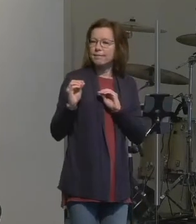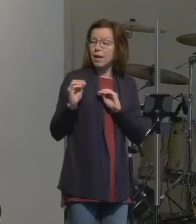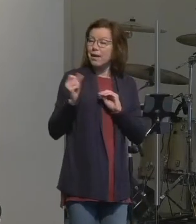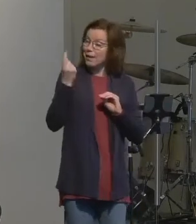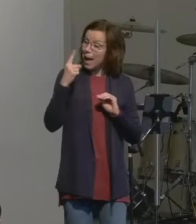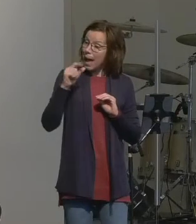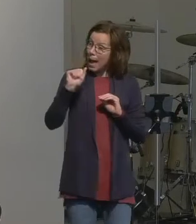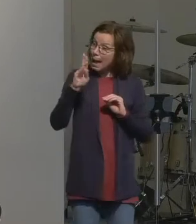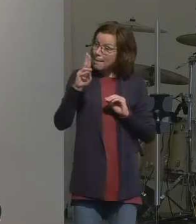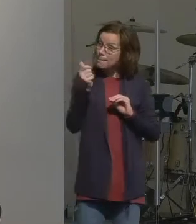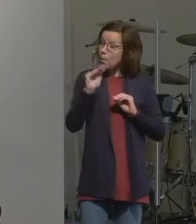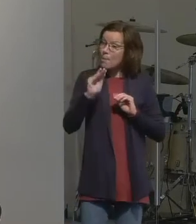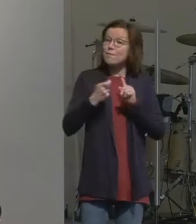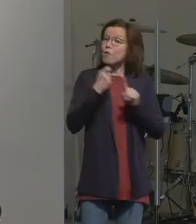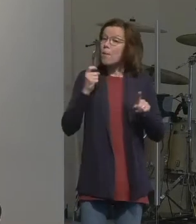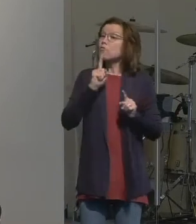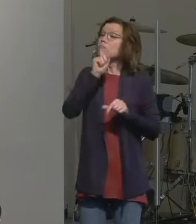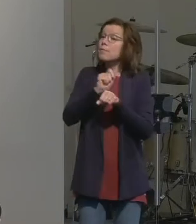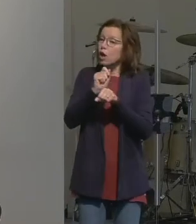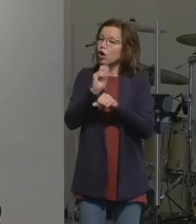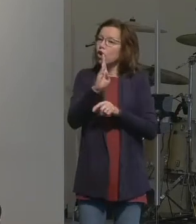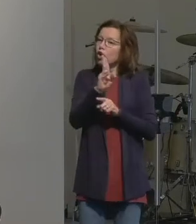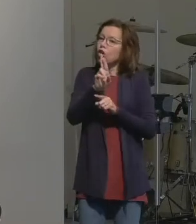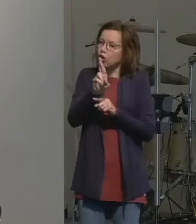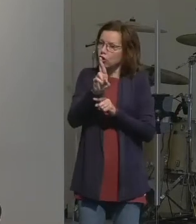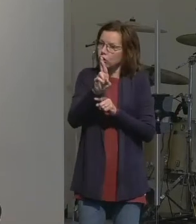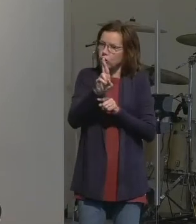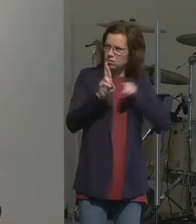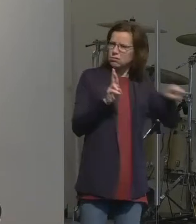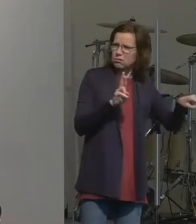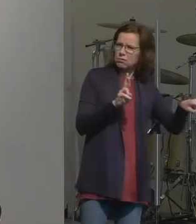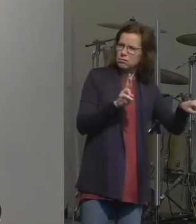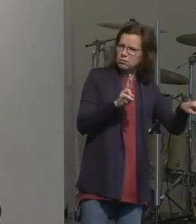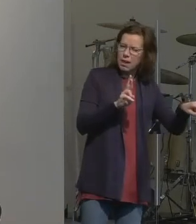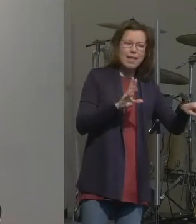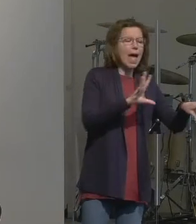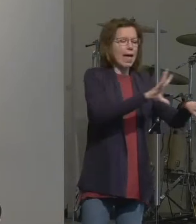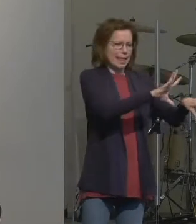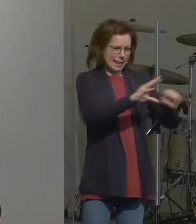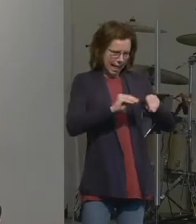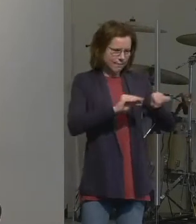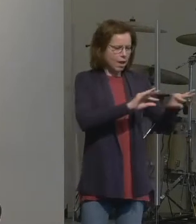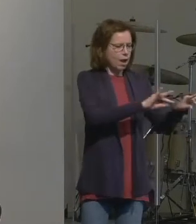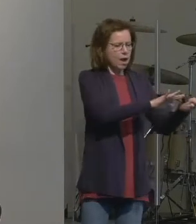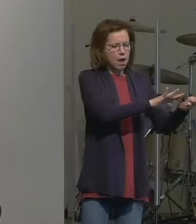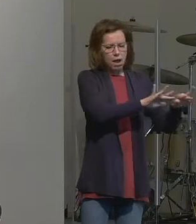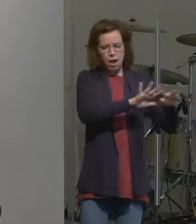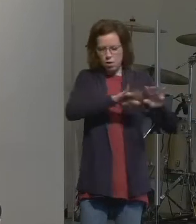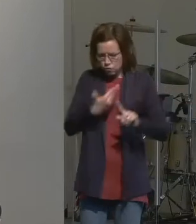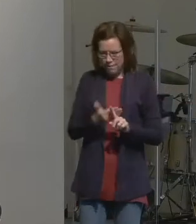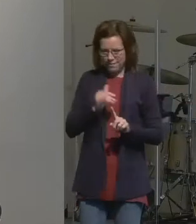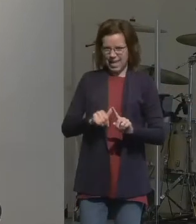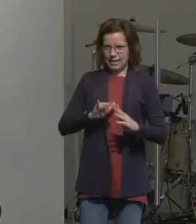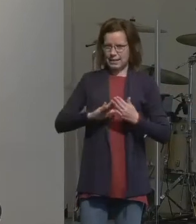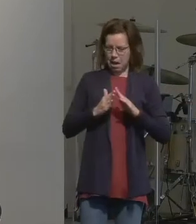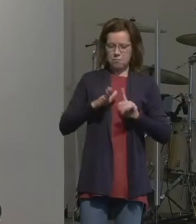Abram is actually from Ur but they've now settled in a place that was temporary and God says leave that place too.